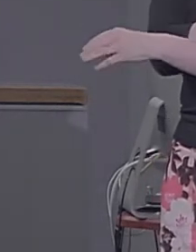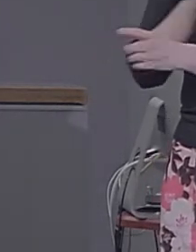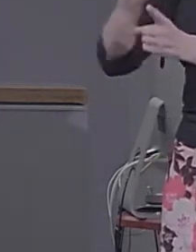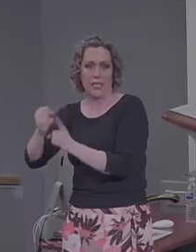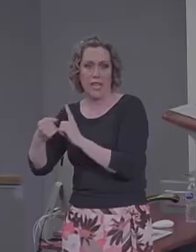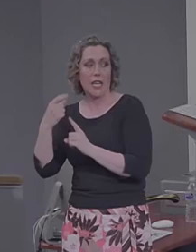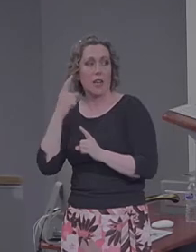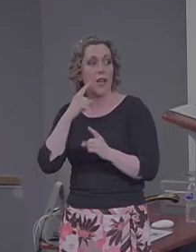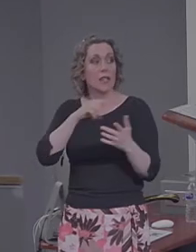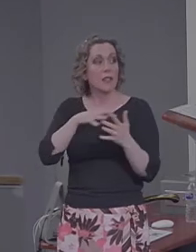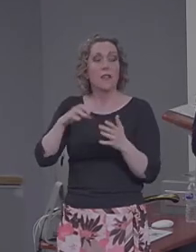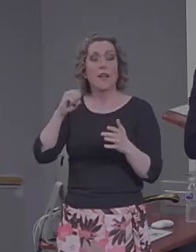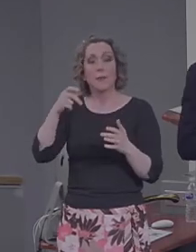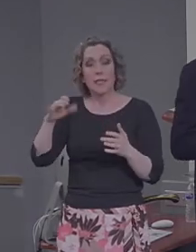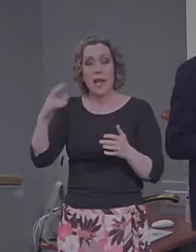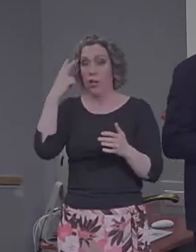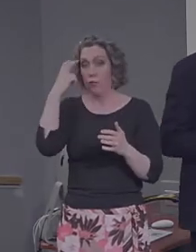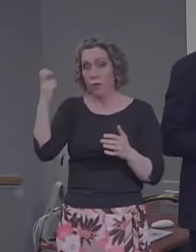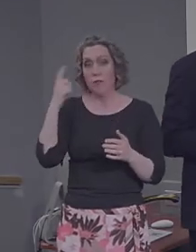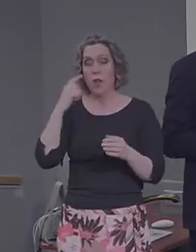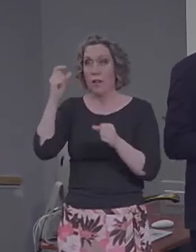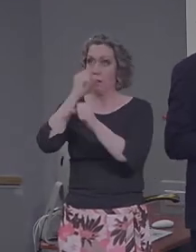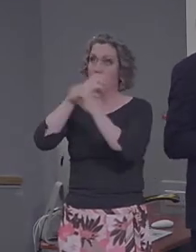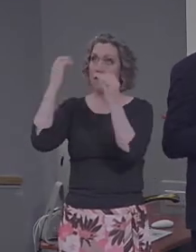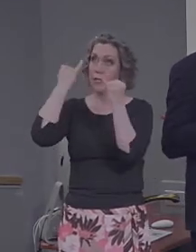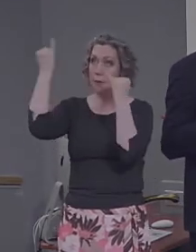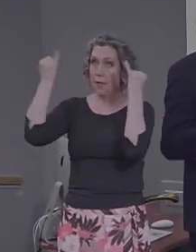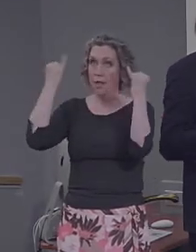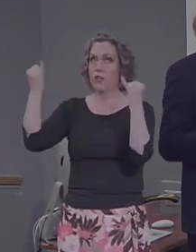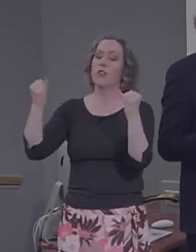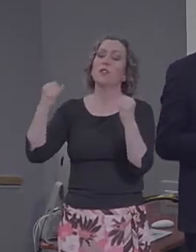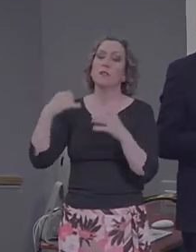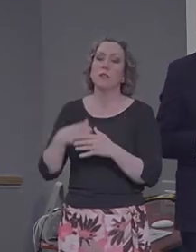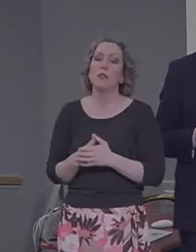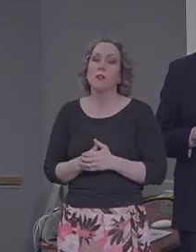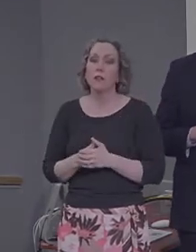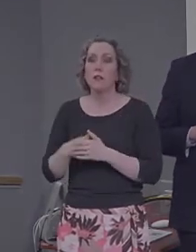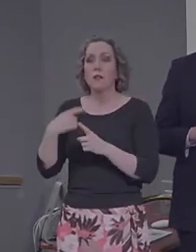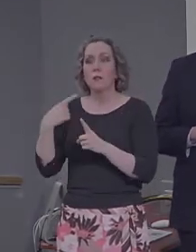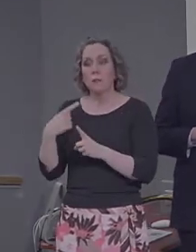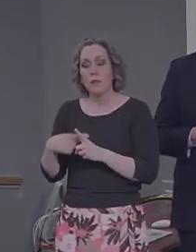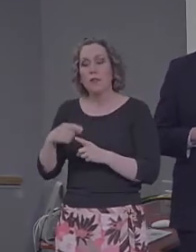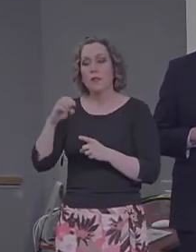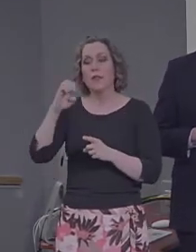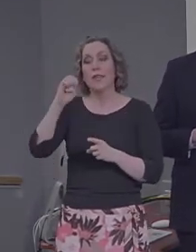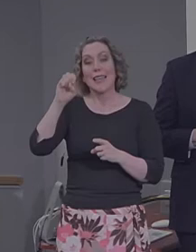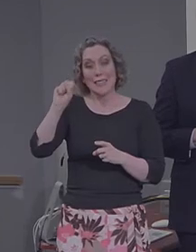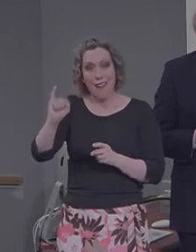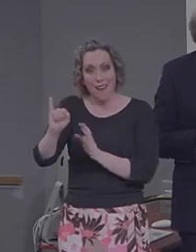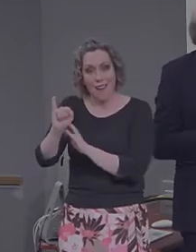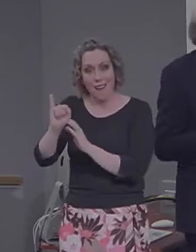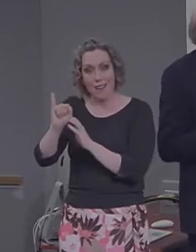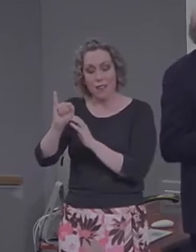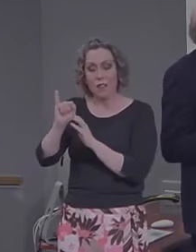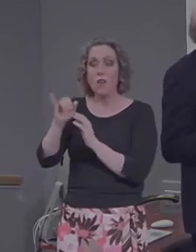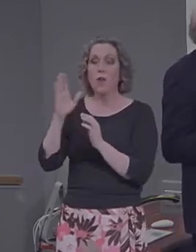episodic retrieval and simulation, as well as the episodic specificity induction, can have both theoretical and